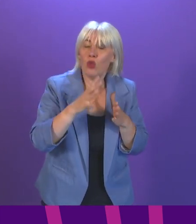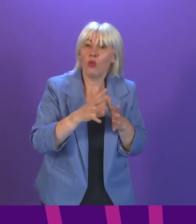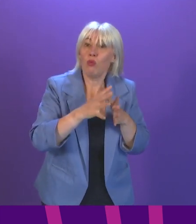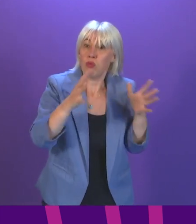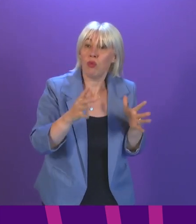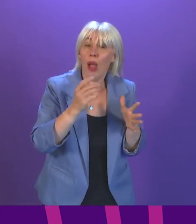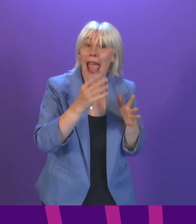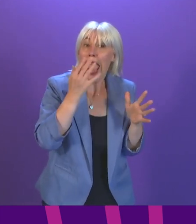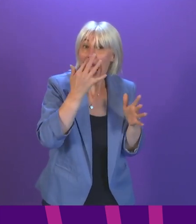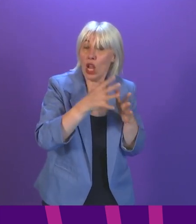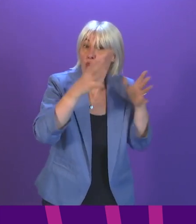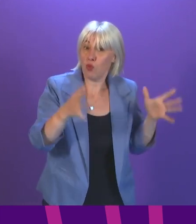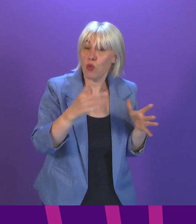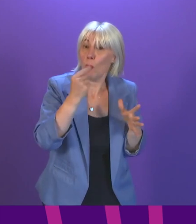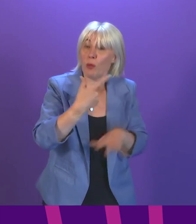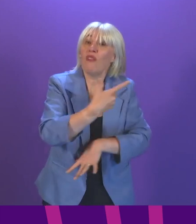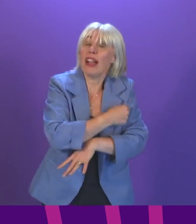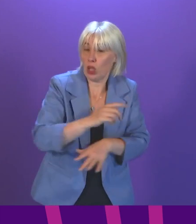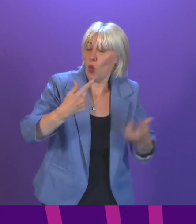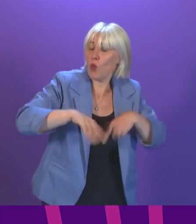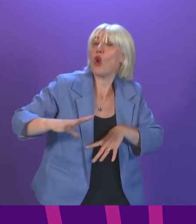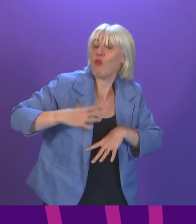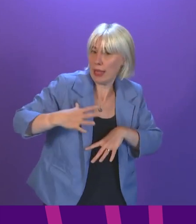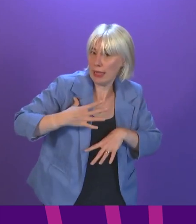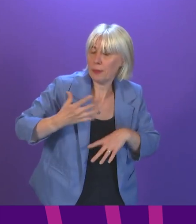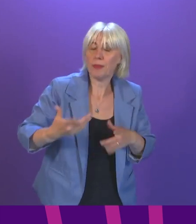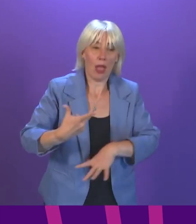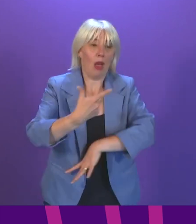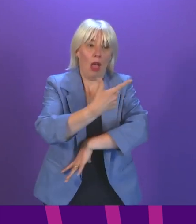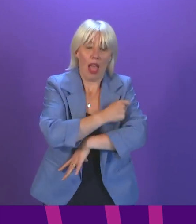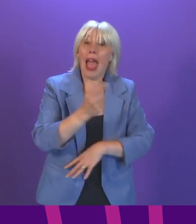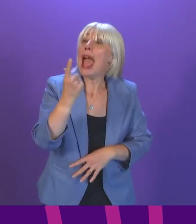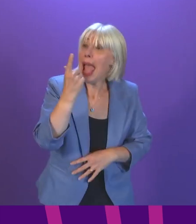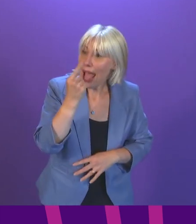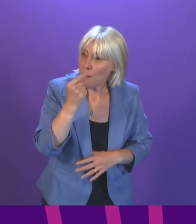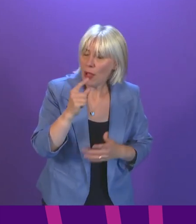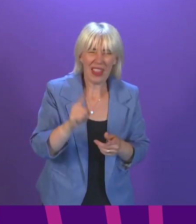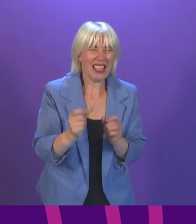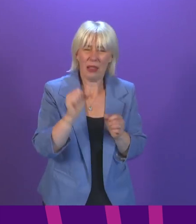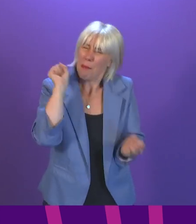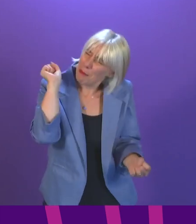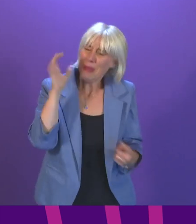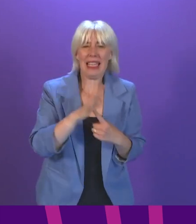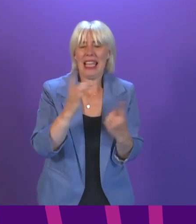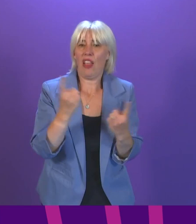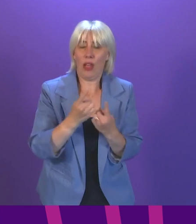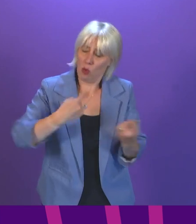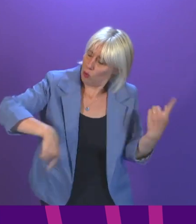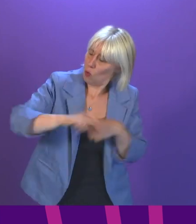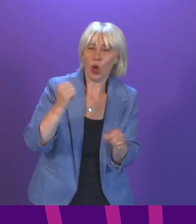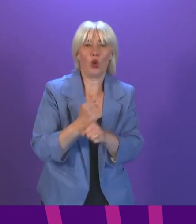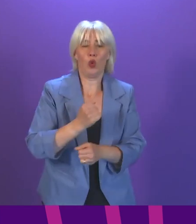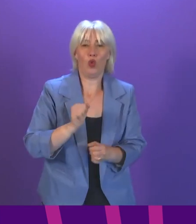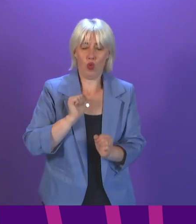eligibility. Getting vaccinated as soon as we are able remains the single most important thing any of us can do to protect ourselves